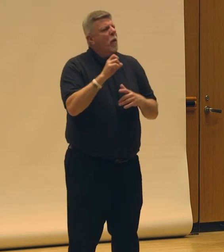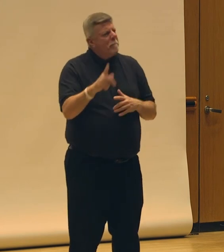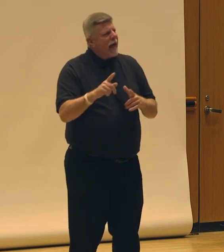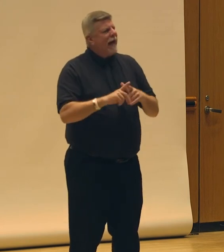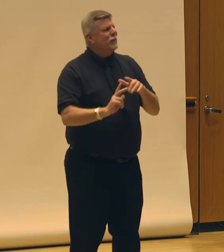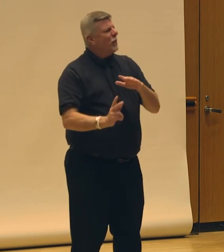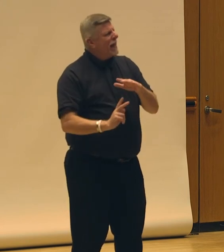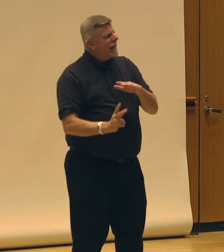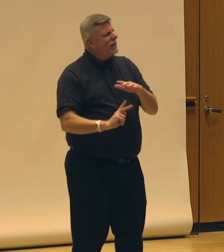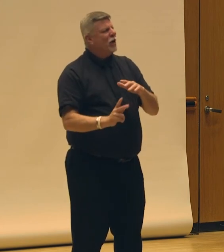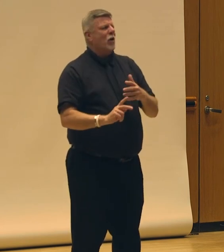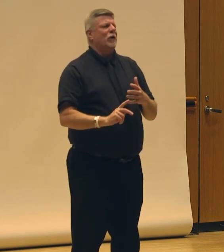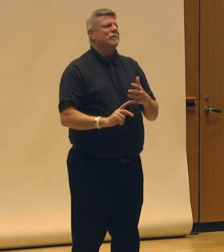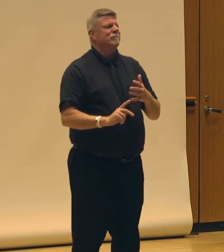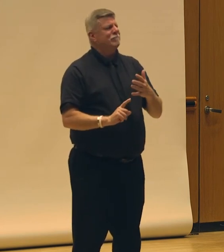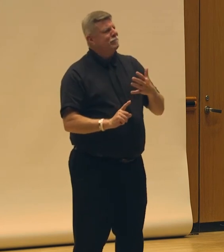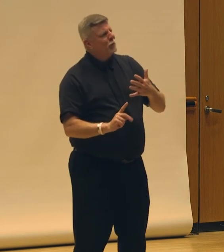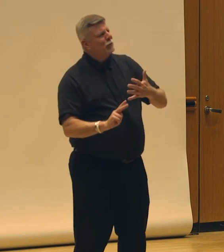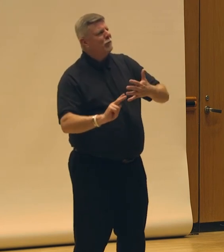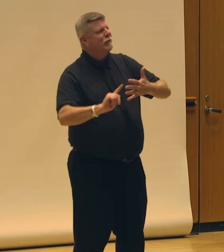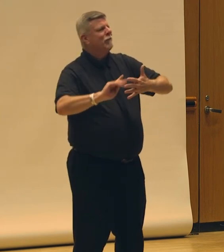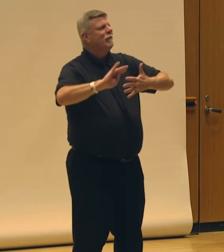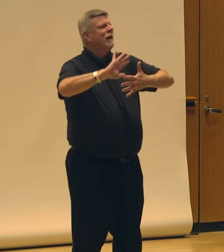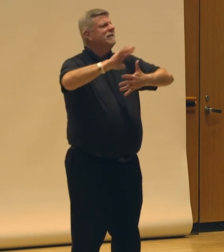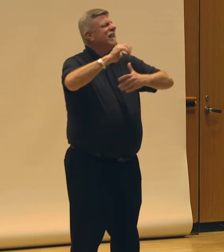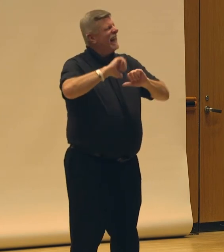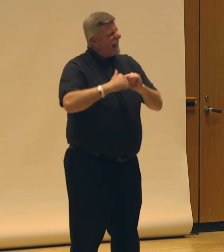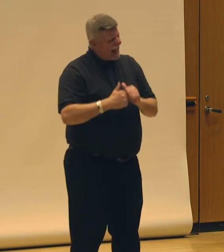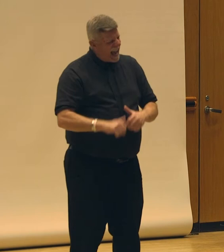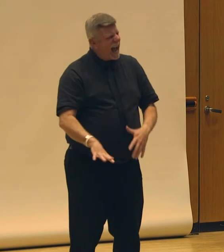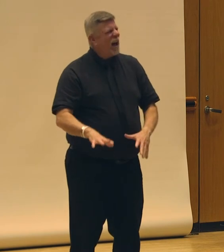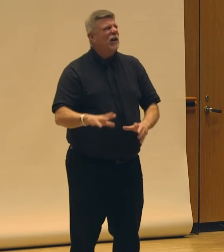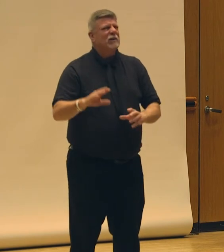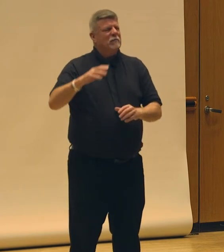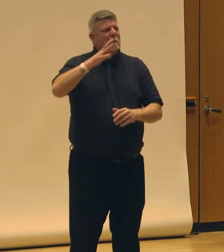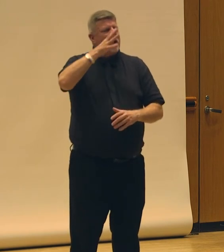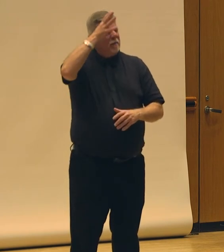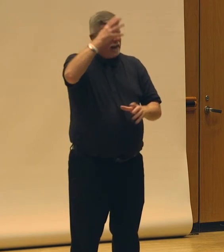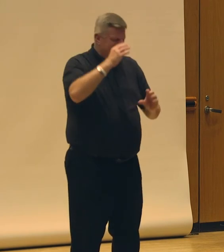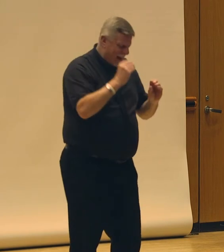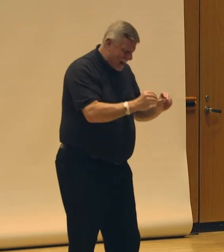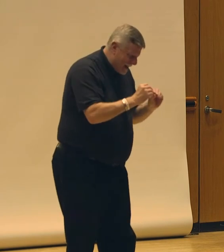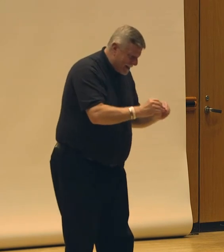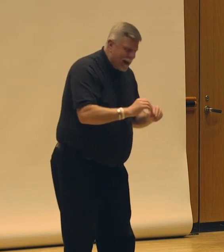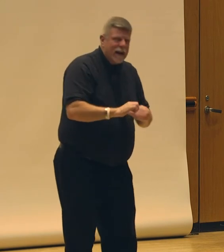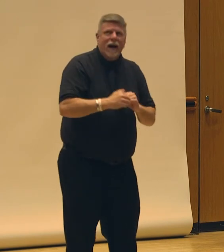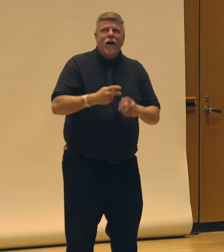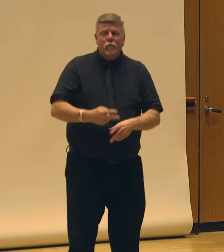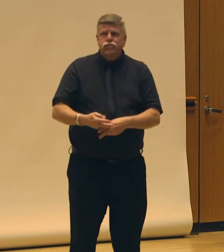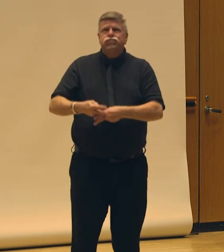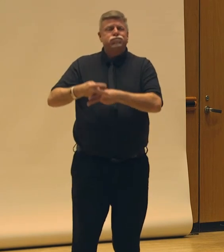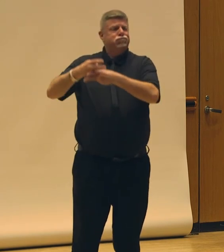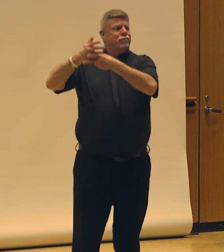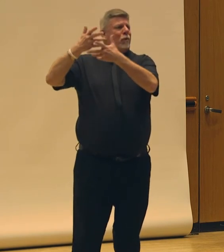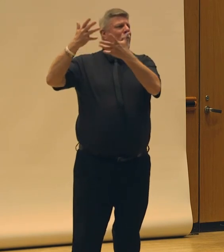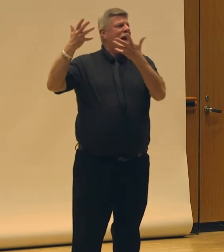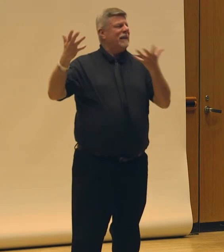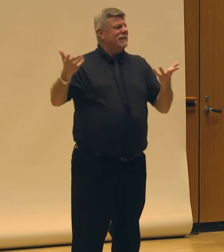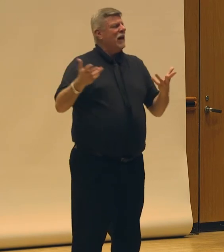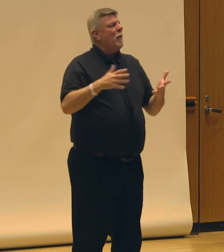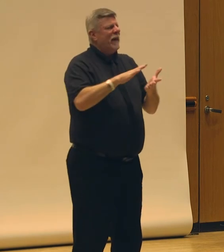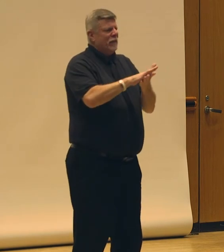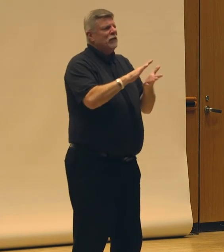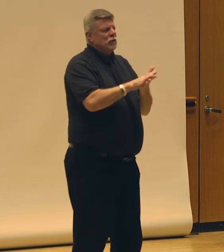and grade school and how we were taught and how we were raised here in at least, you know, the schools that I was in in the United